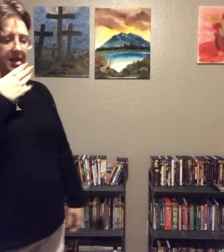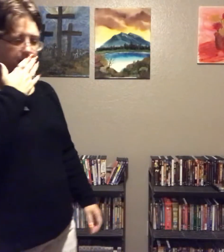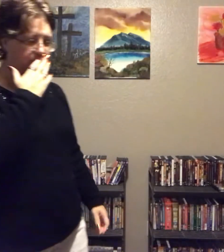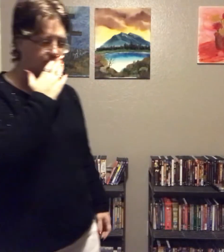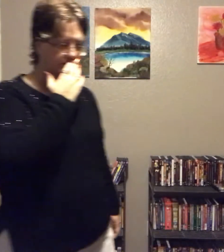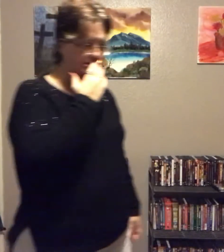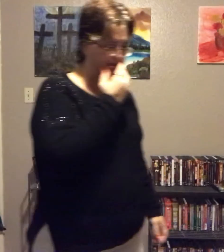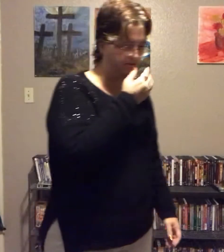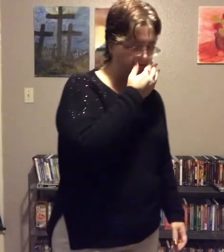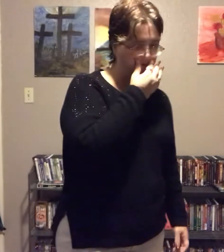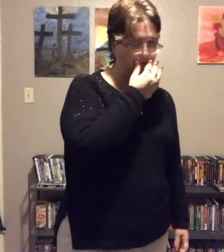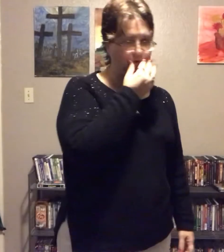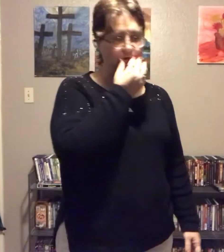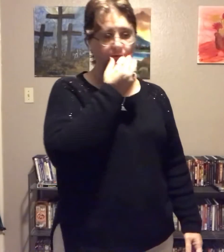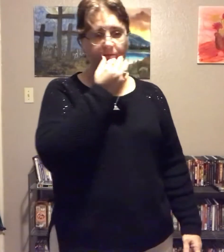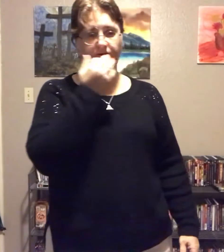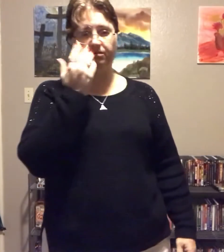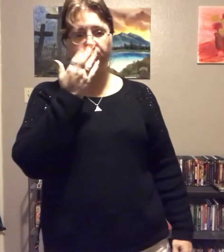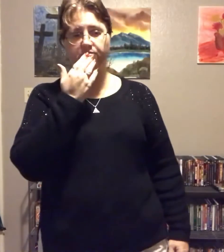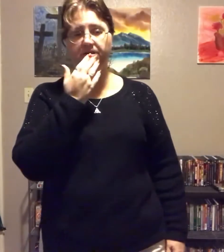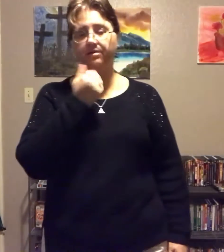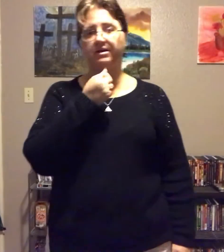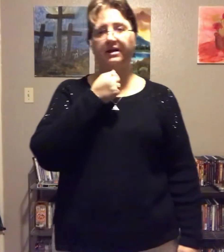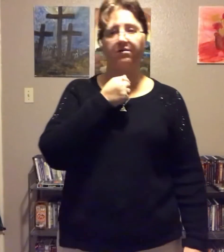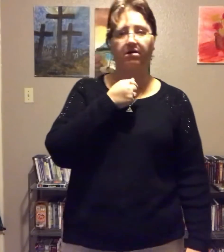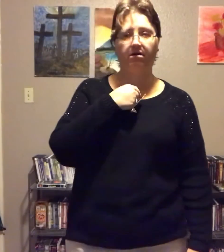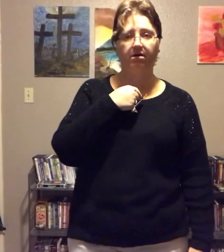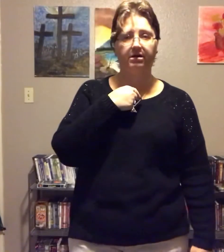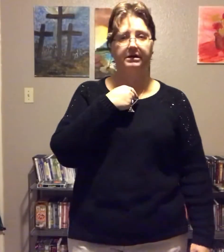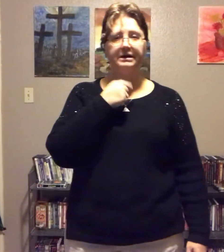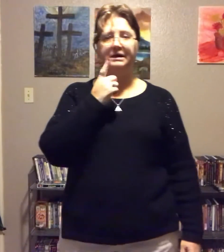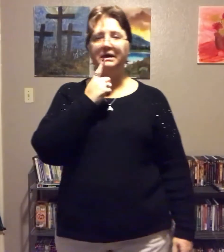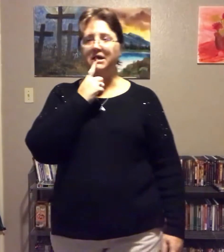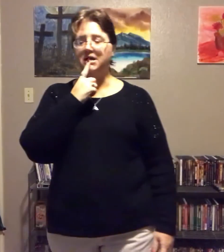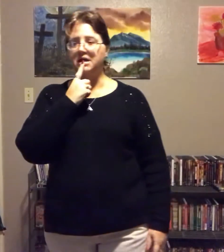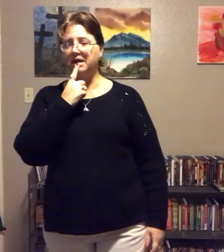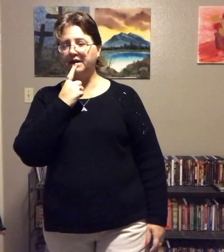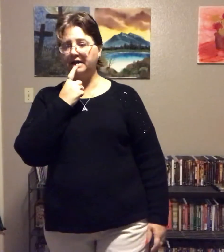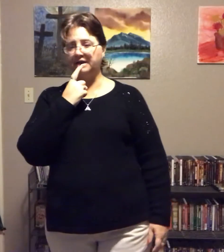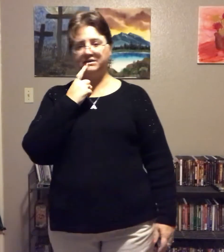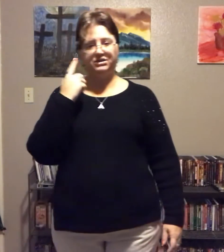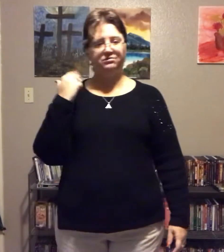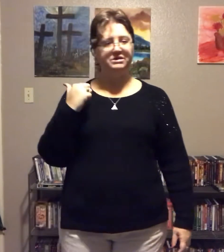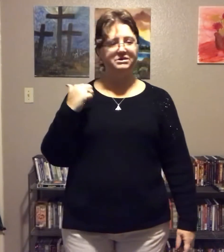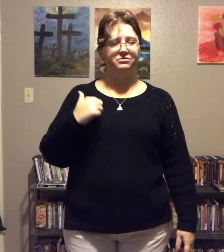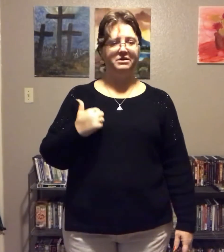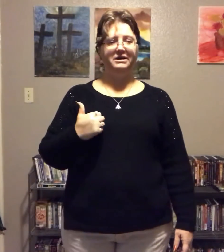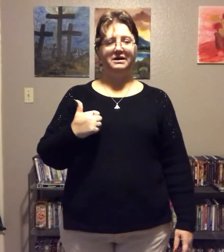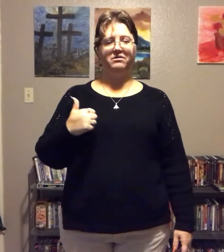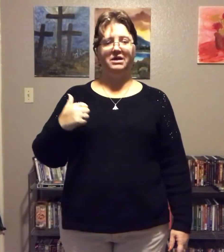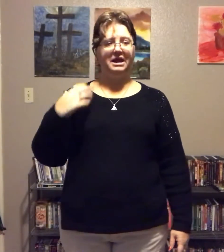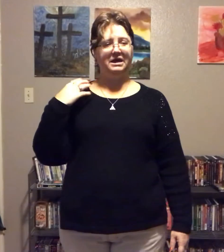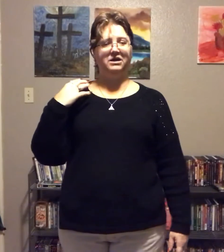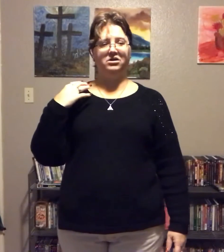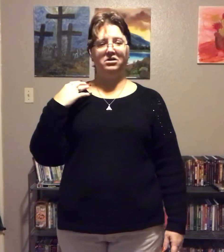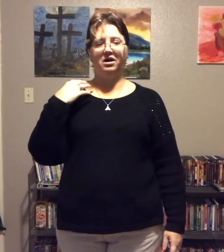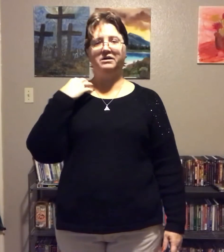I read one testimony where a woman was becoming an alcoholic. And she went to the Ray Down, and God